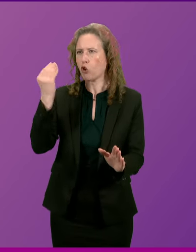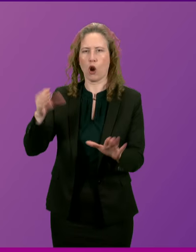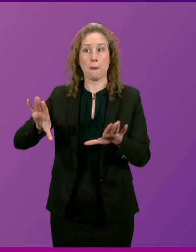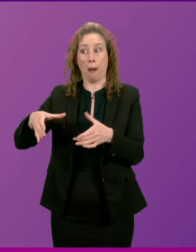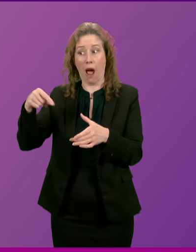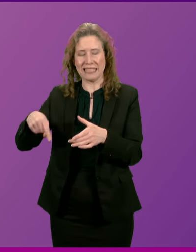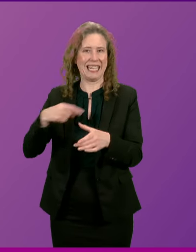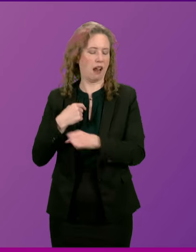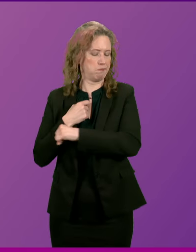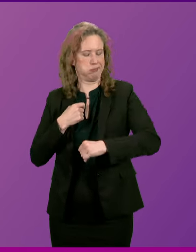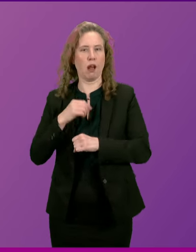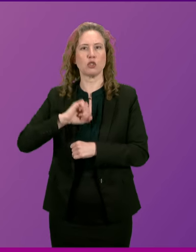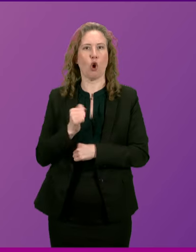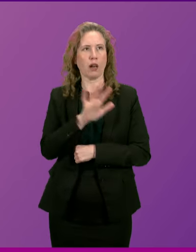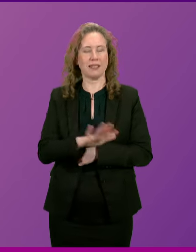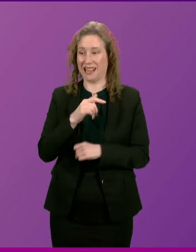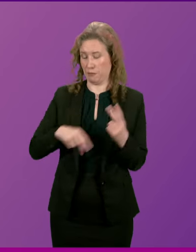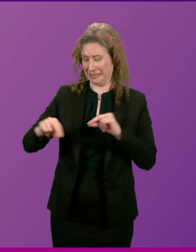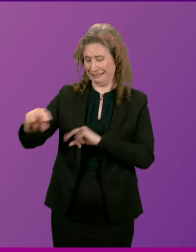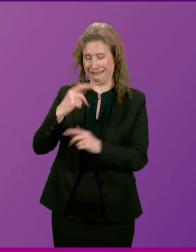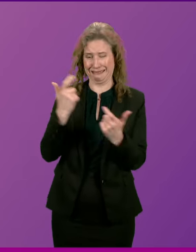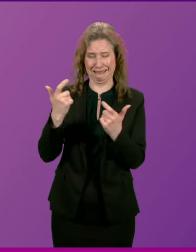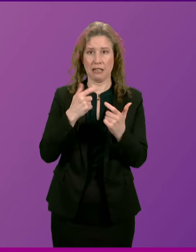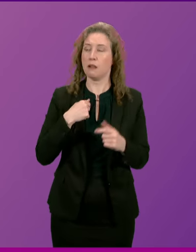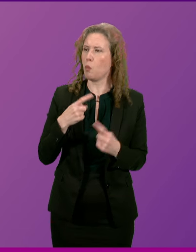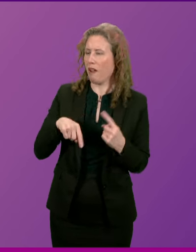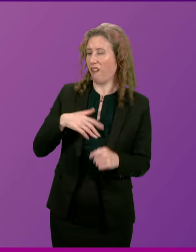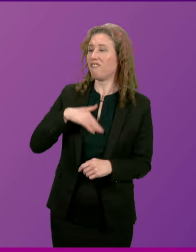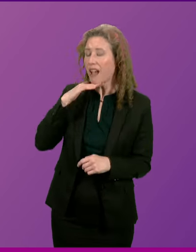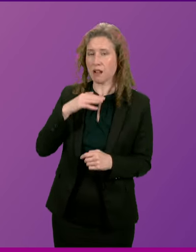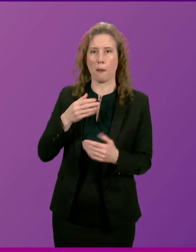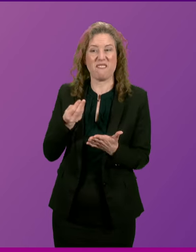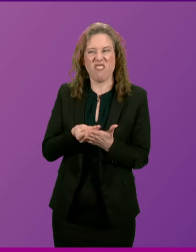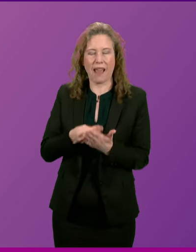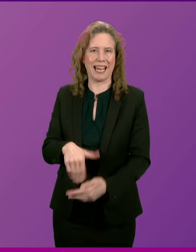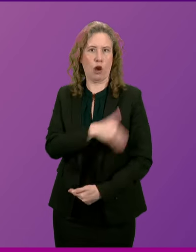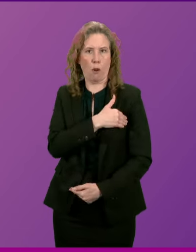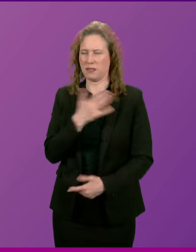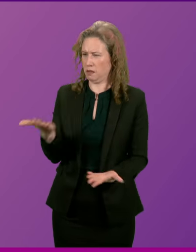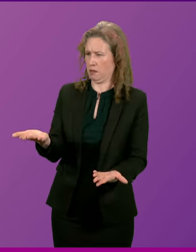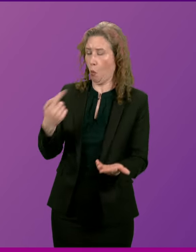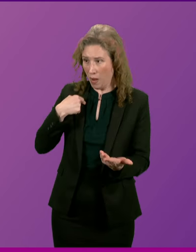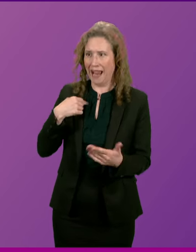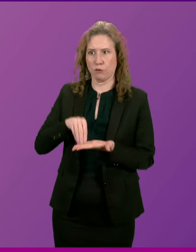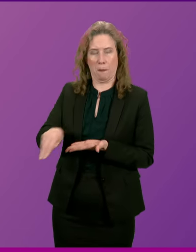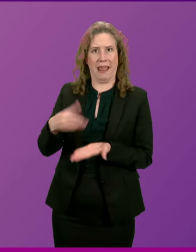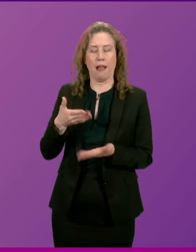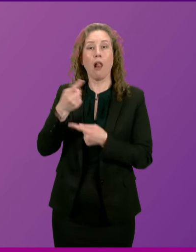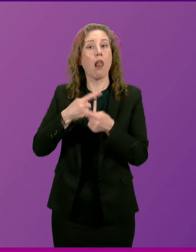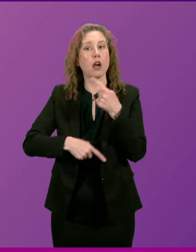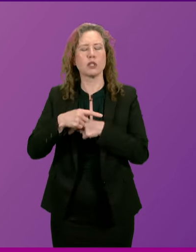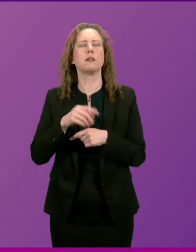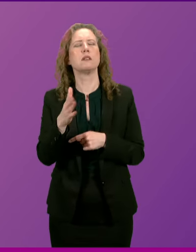country and sick... ...sick of the financial incompetence that they end up paying for. Last year,